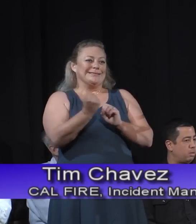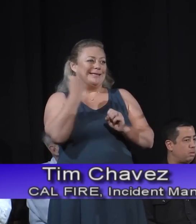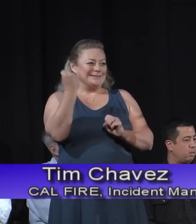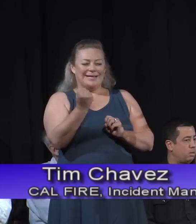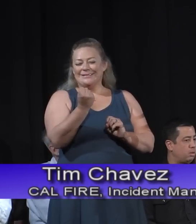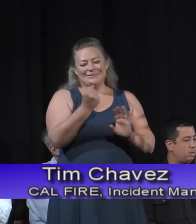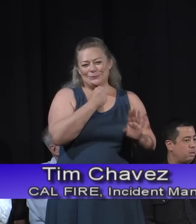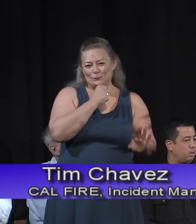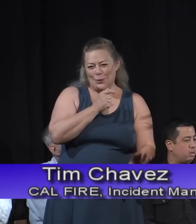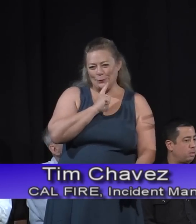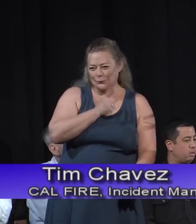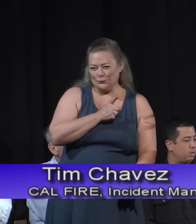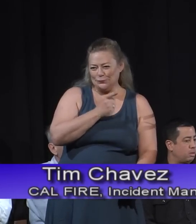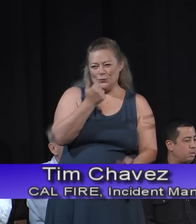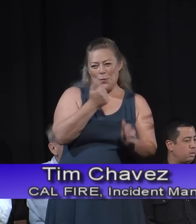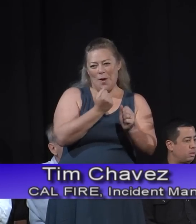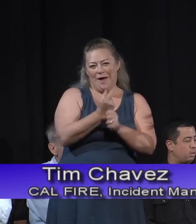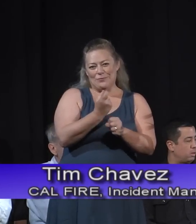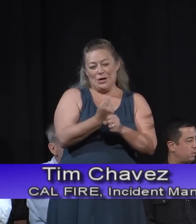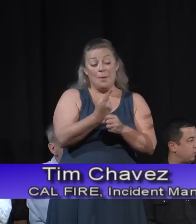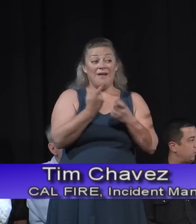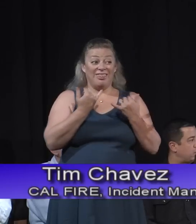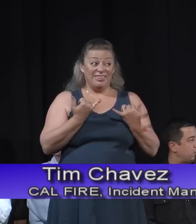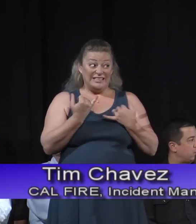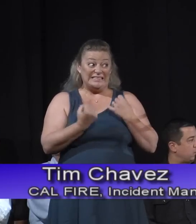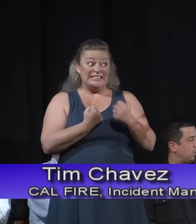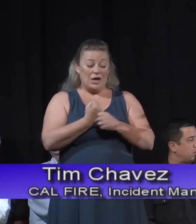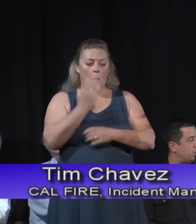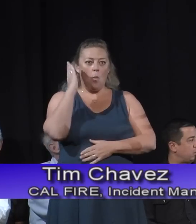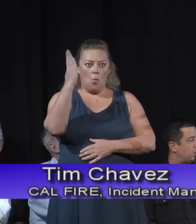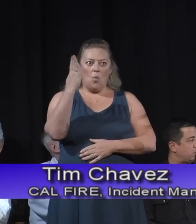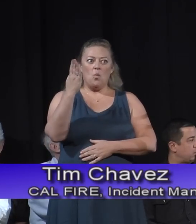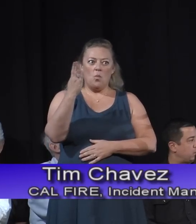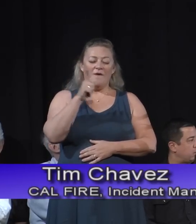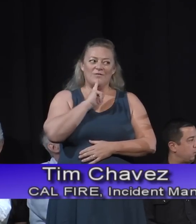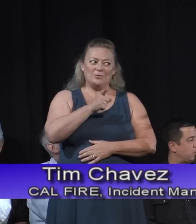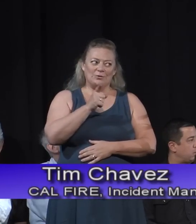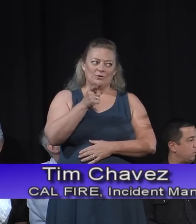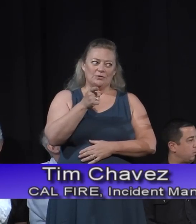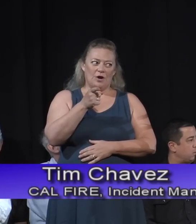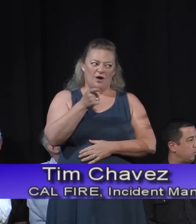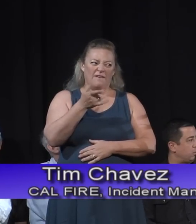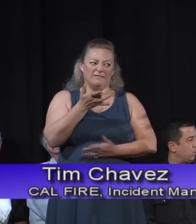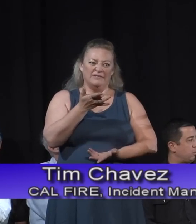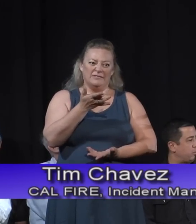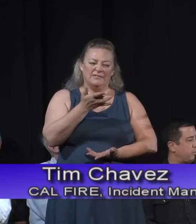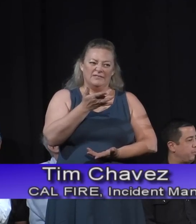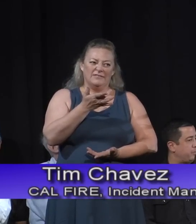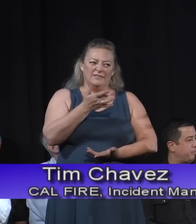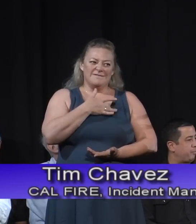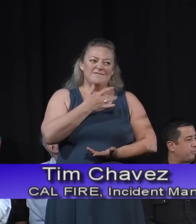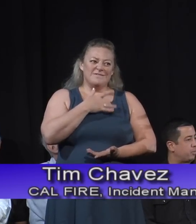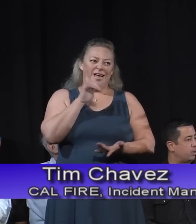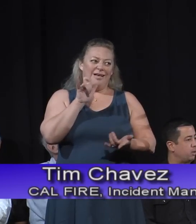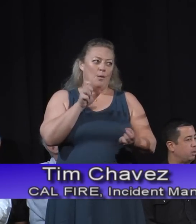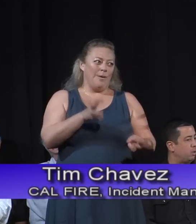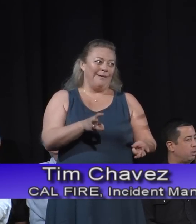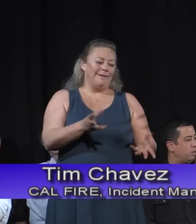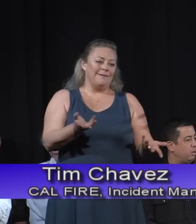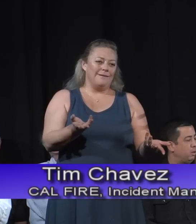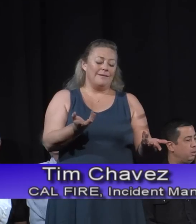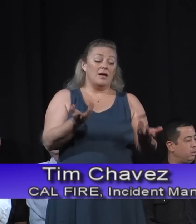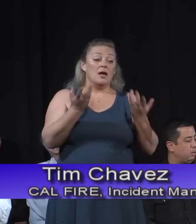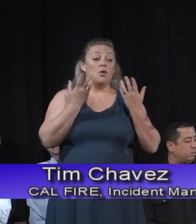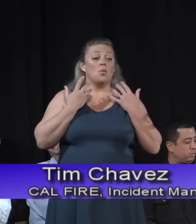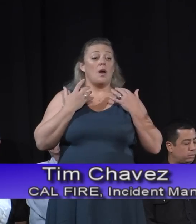year, but this year we're definitely going to fill that criteria out. Right now we're sitting in this